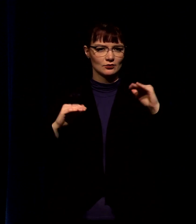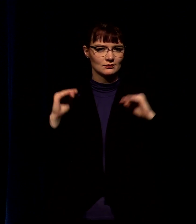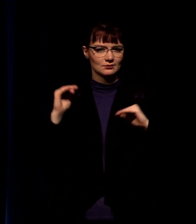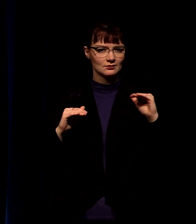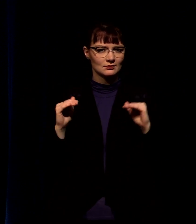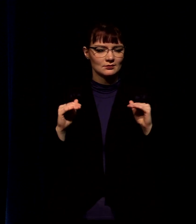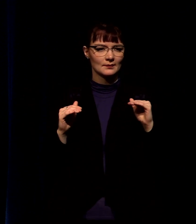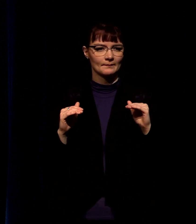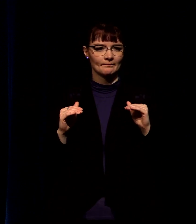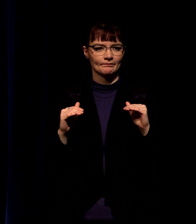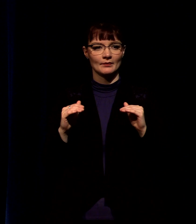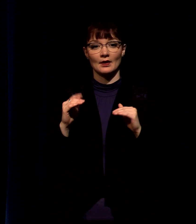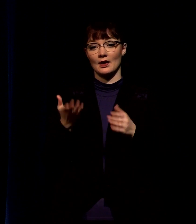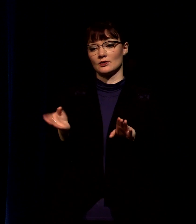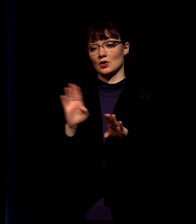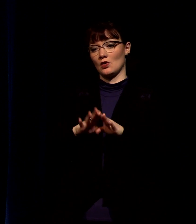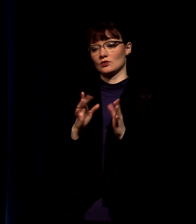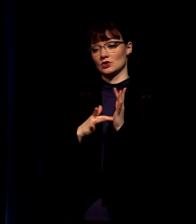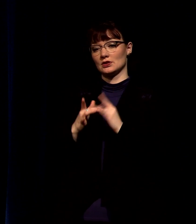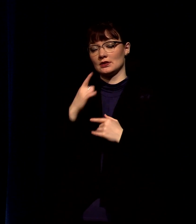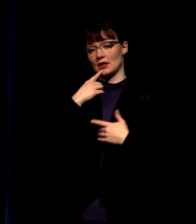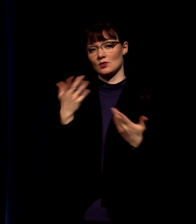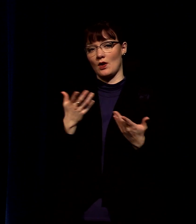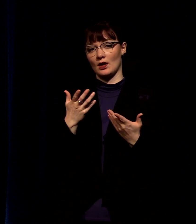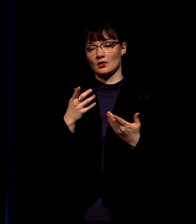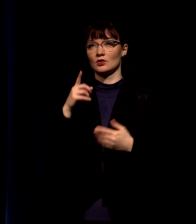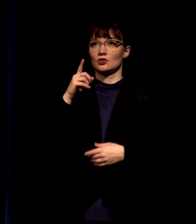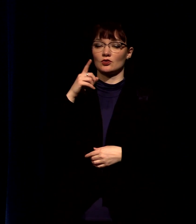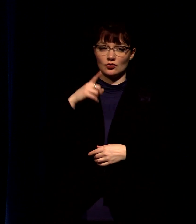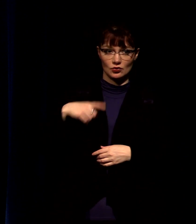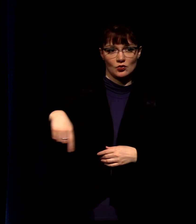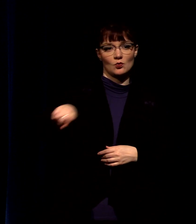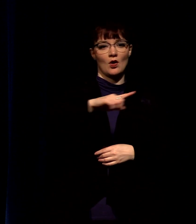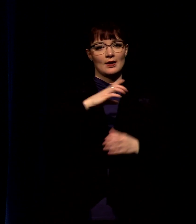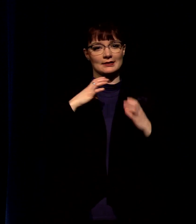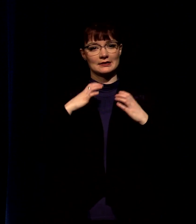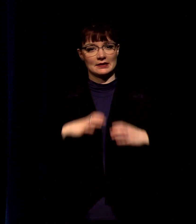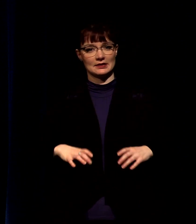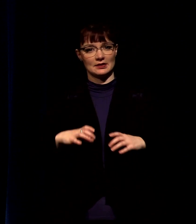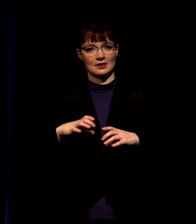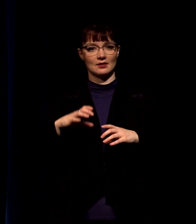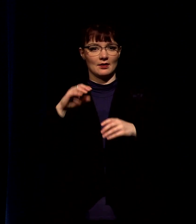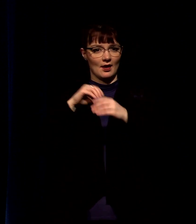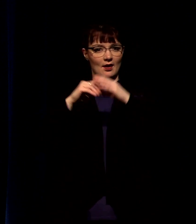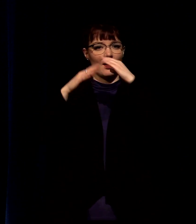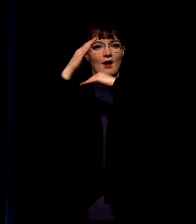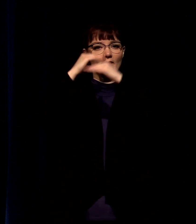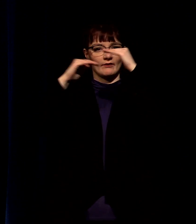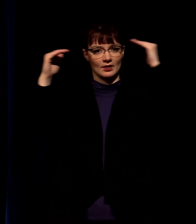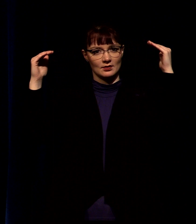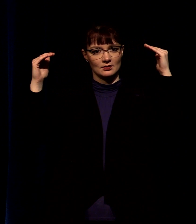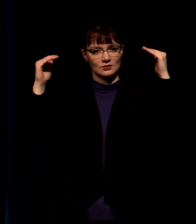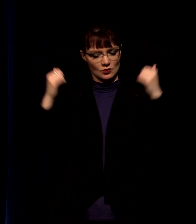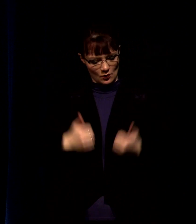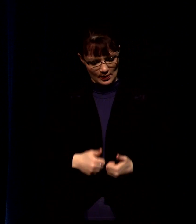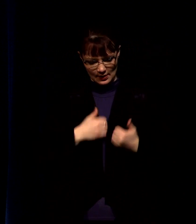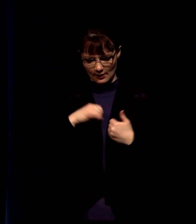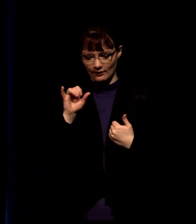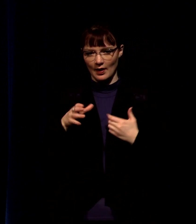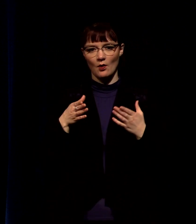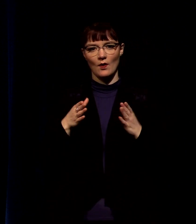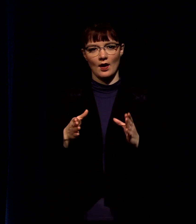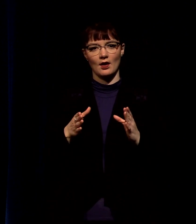us you're a citizen of heaven so live like it introduce the realities of heaven